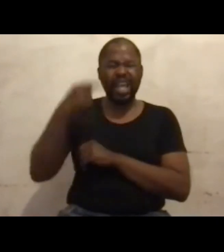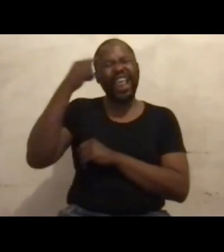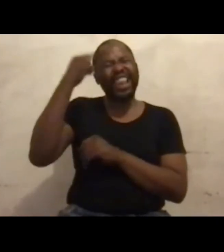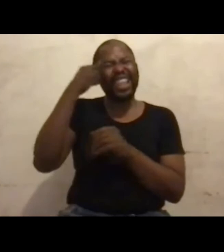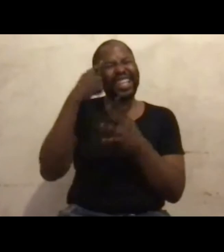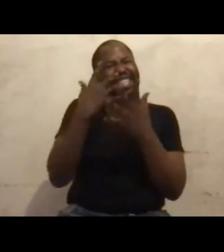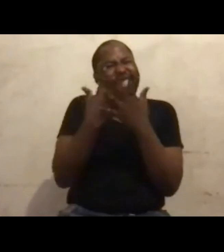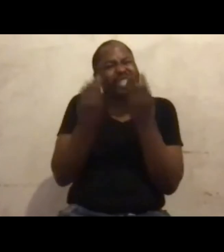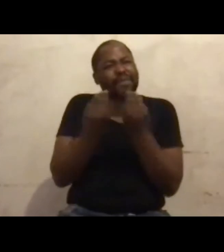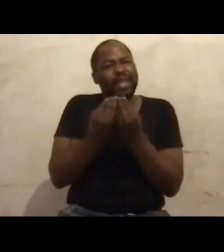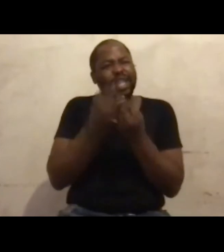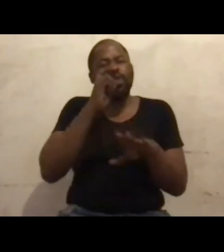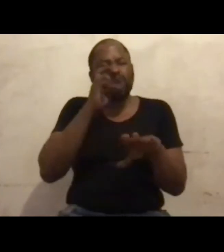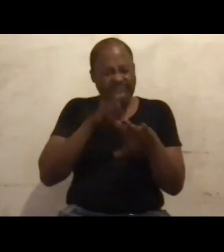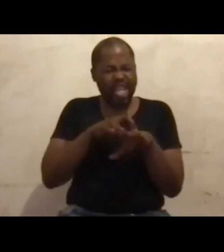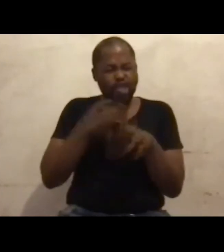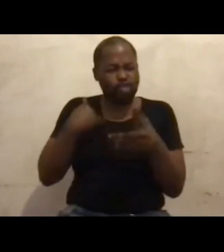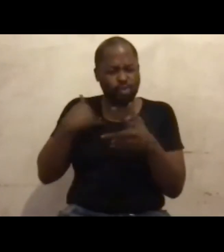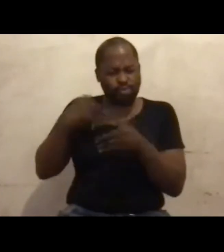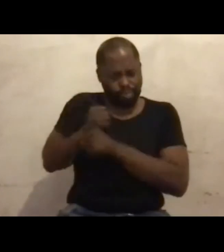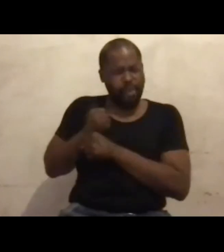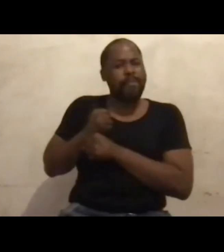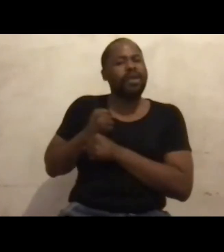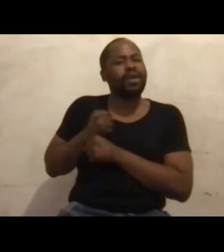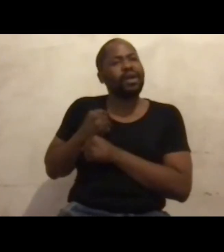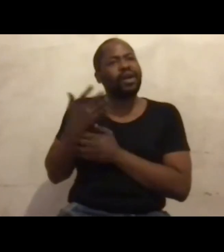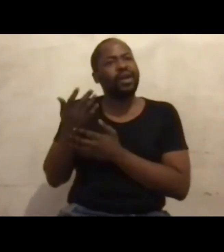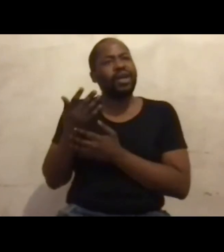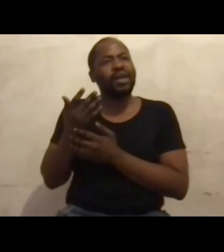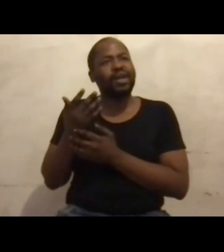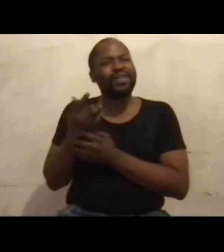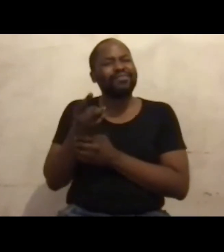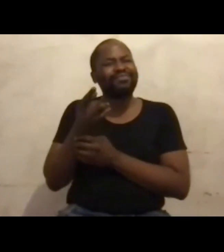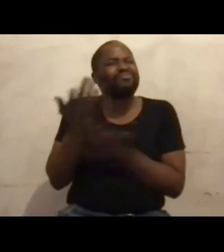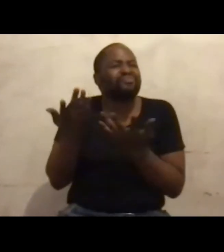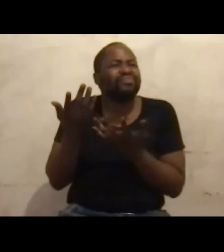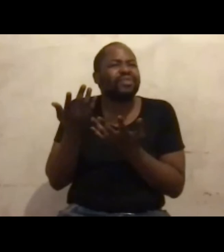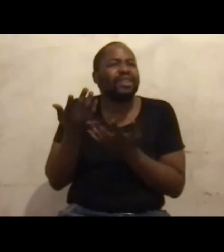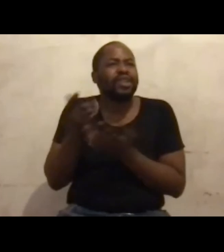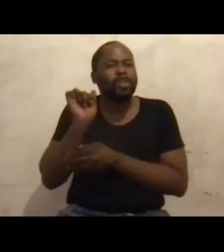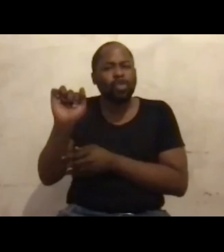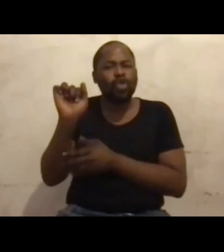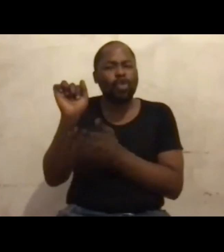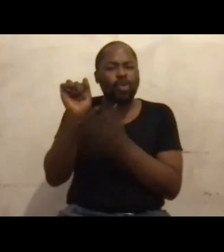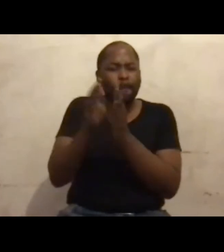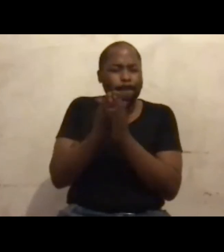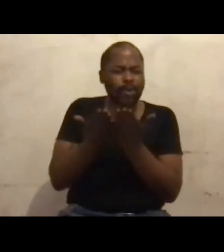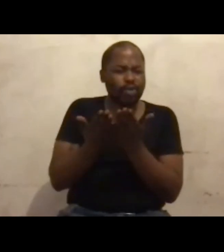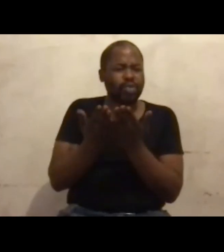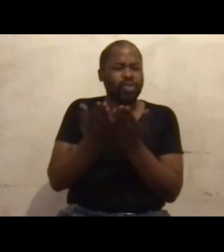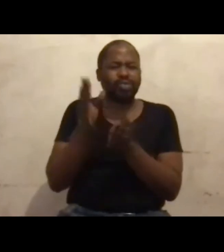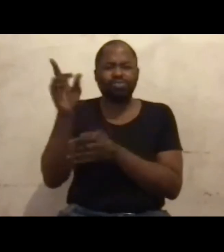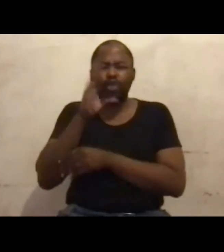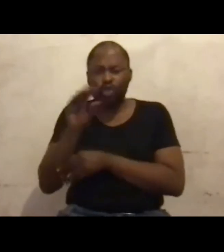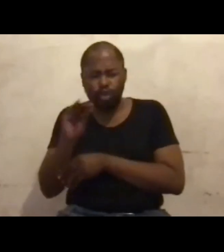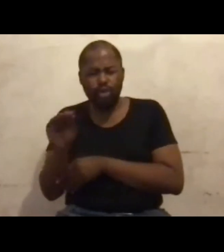really need to savor, that your lessons, your books, your talks, your